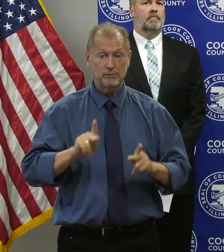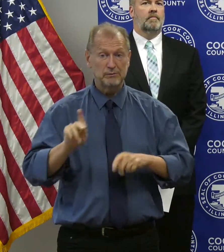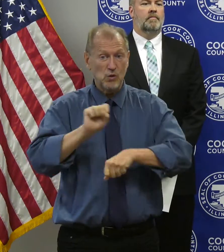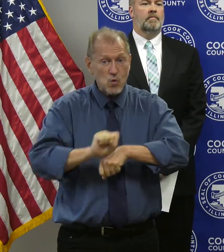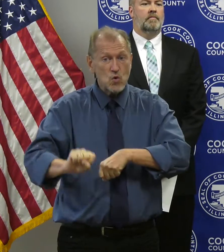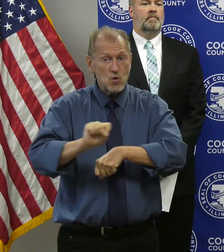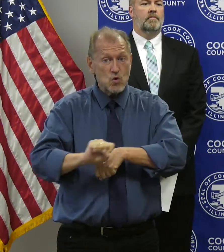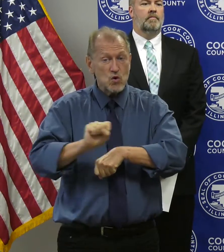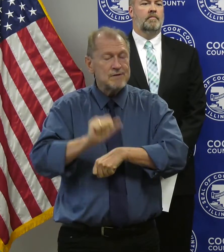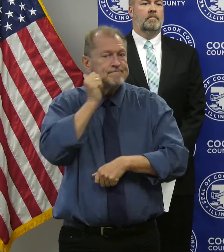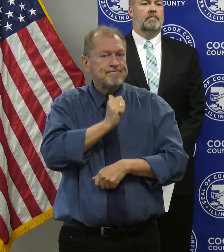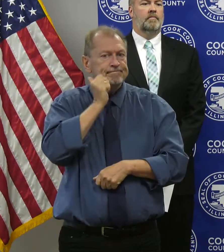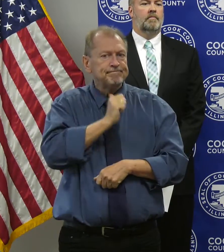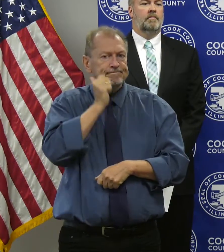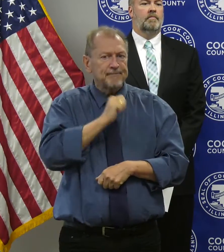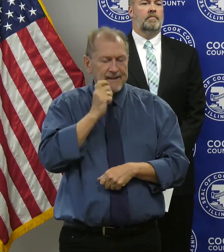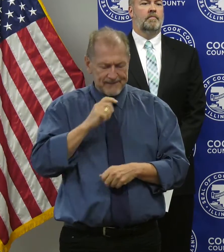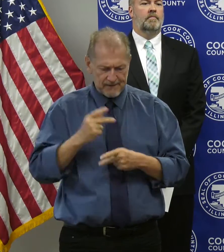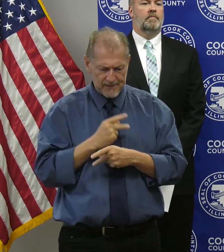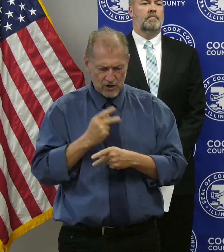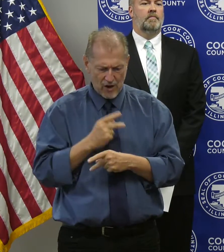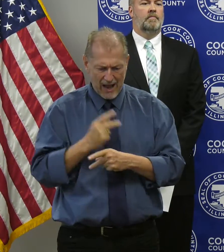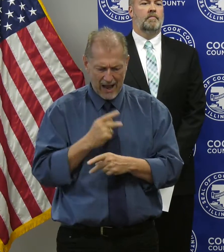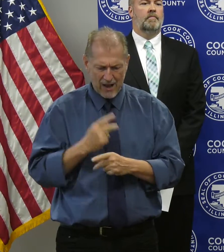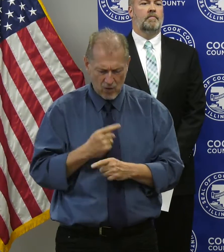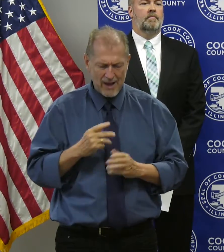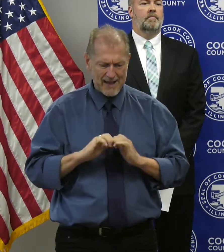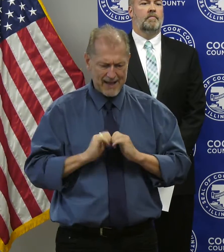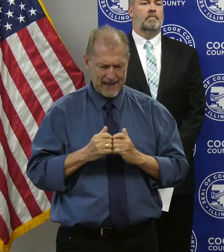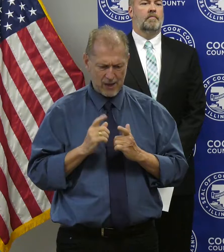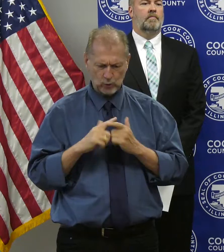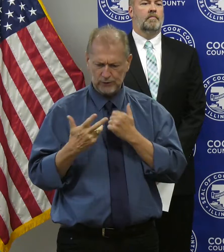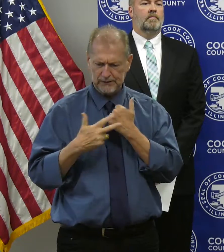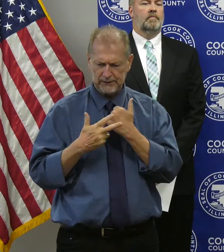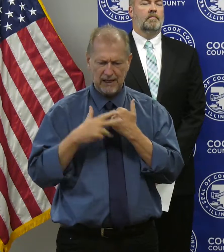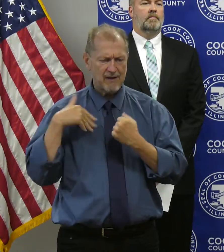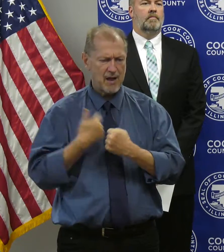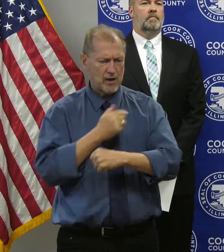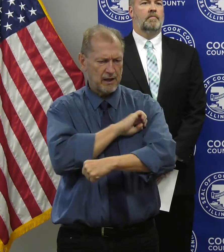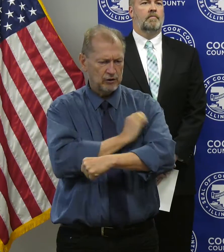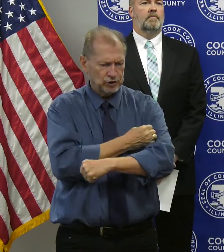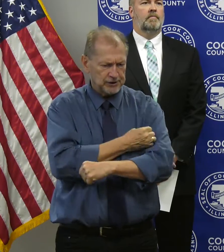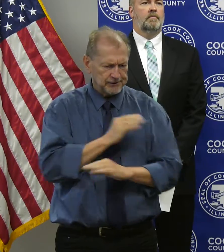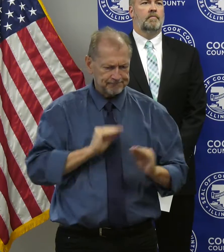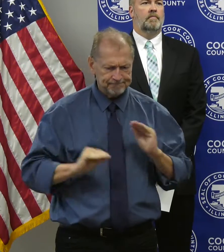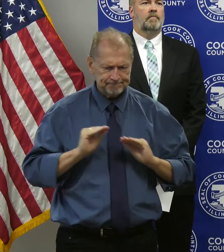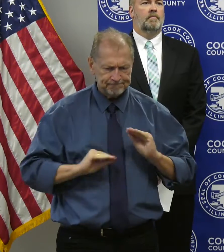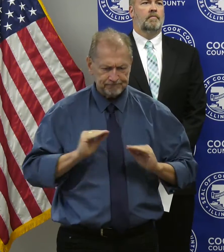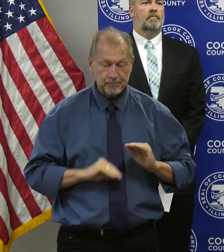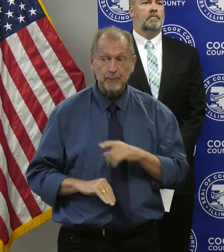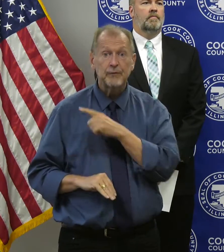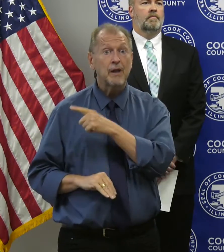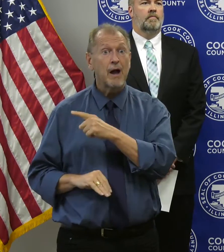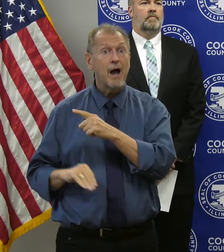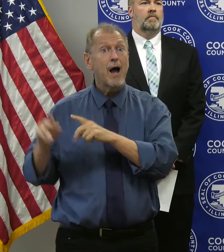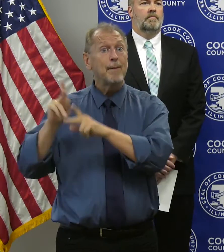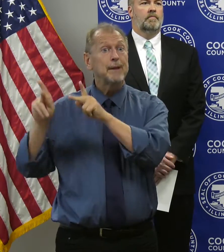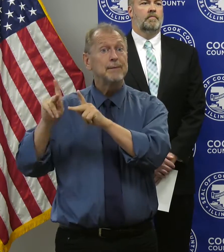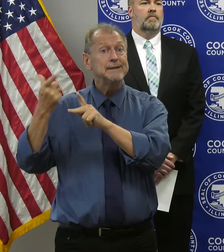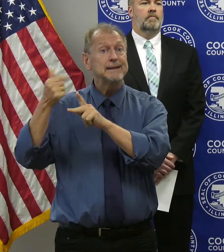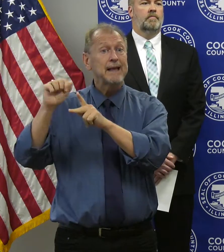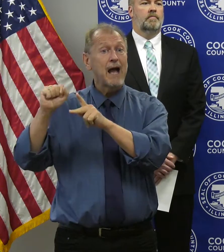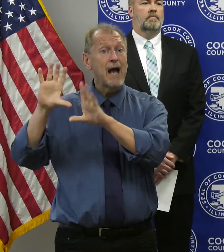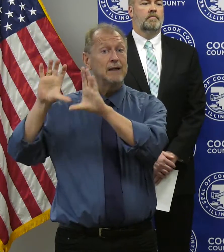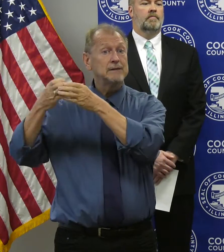on the ground that have to carry out these measures that make a difference. We're grateful to People's Gas for their willingness to partner with the county on these